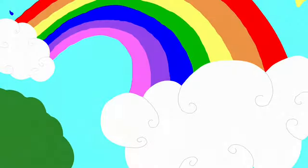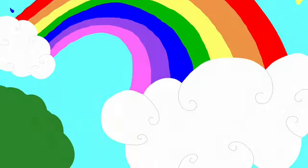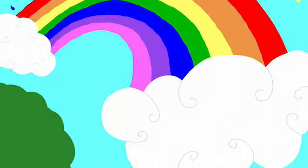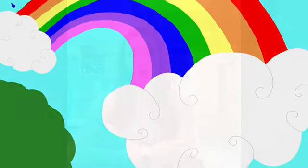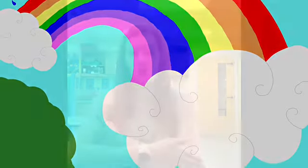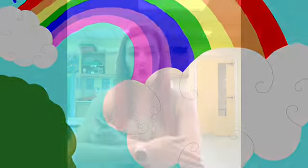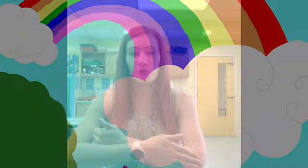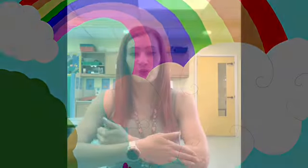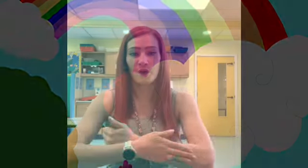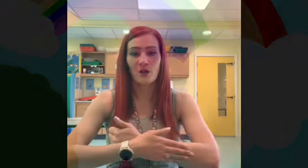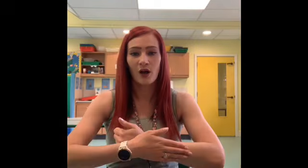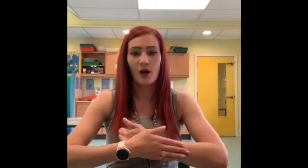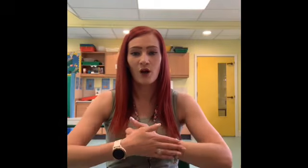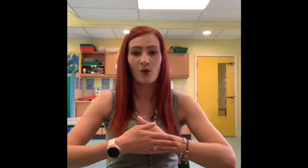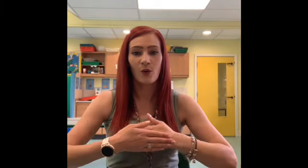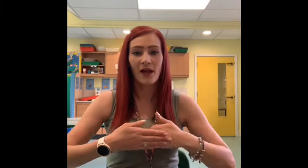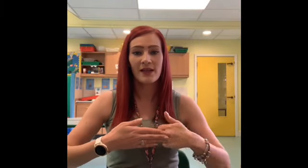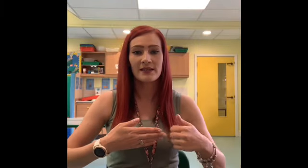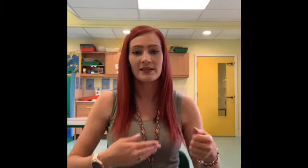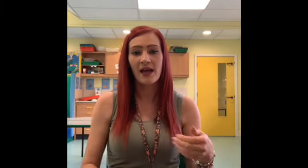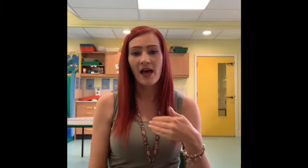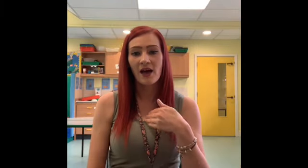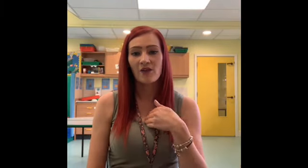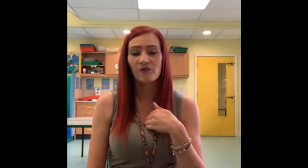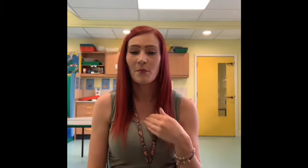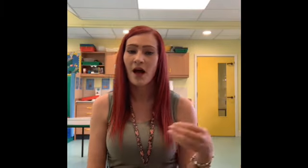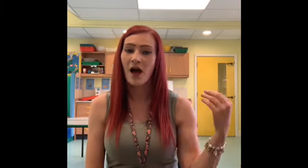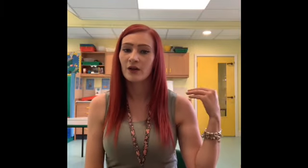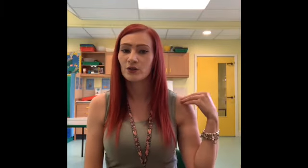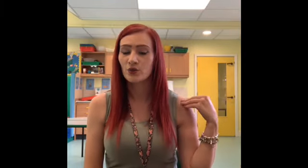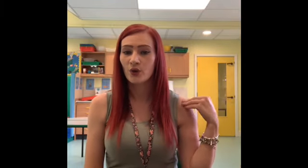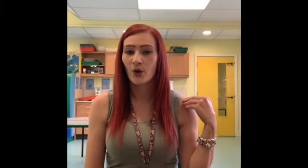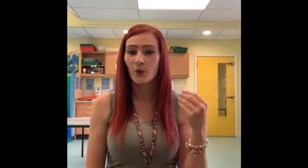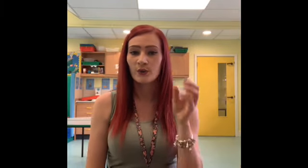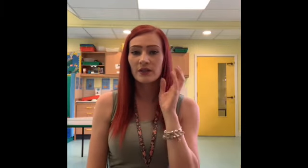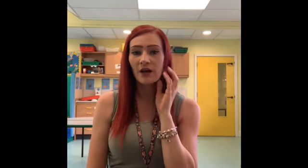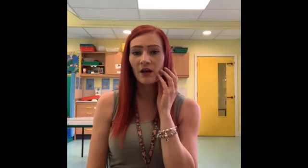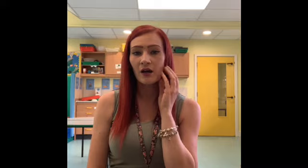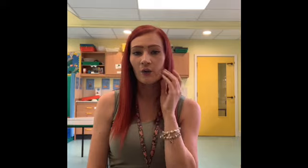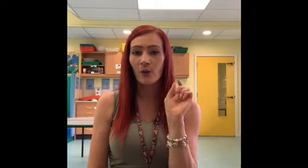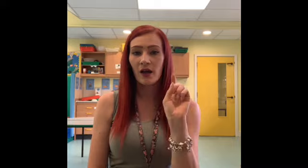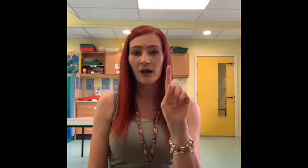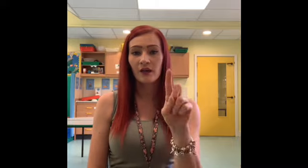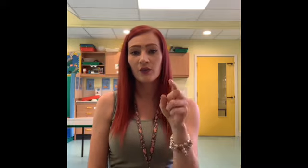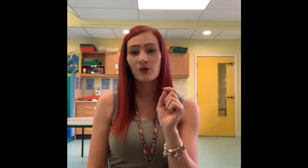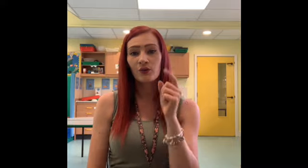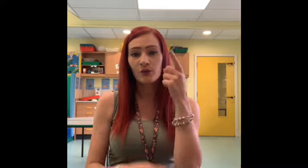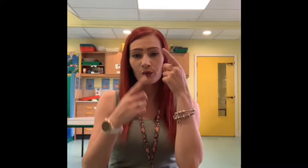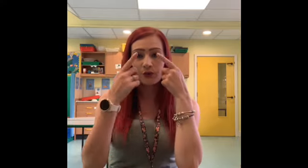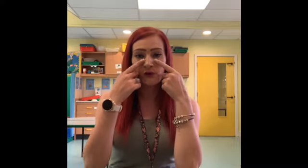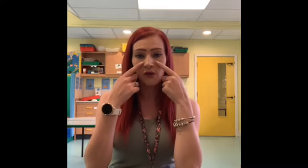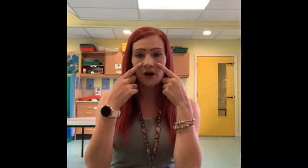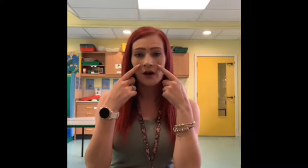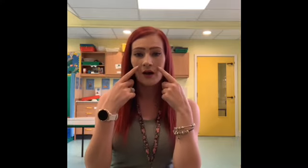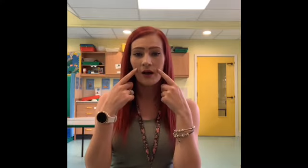You'll always have my shoulder when you cry